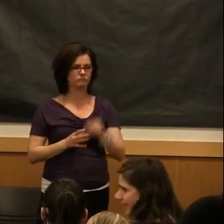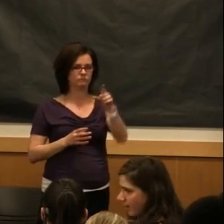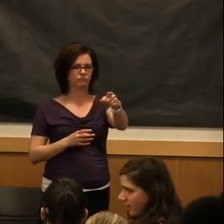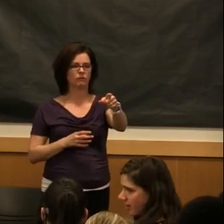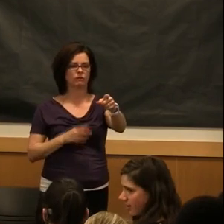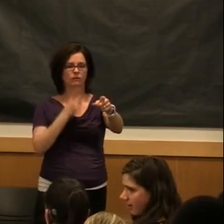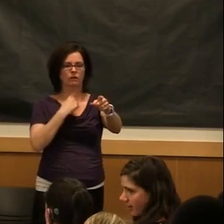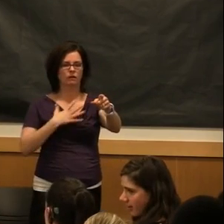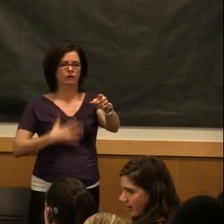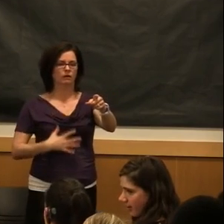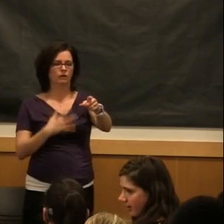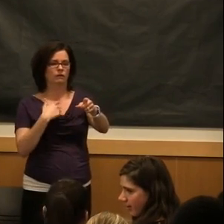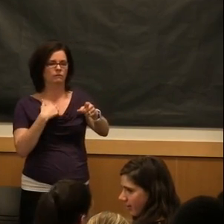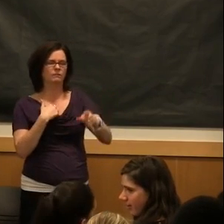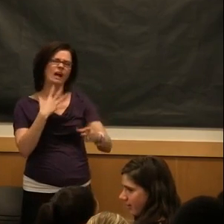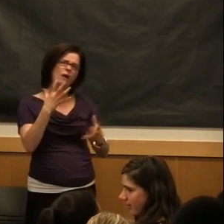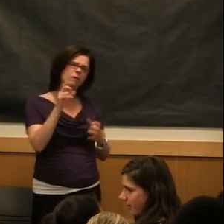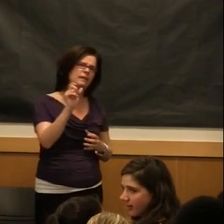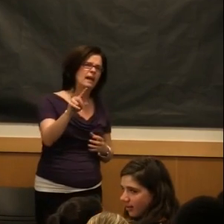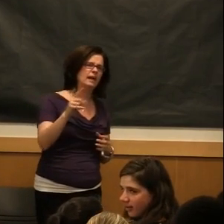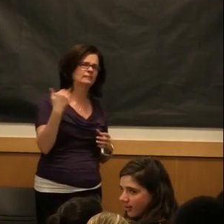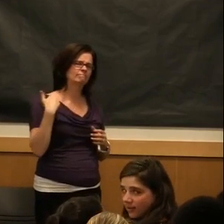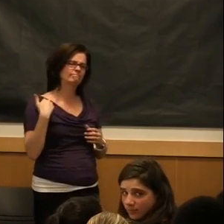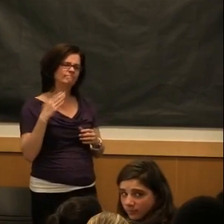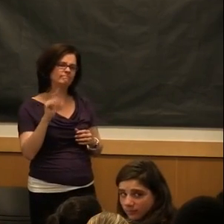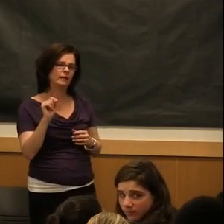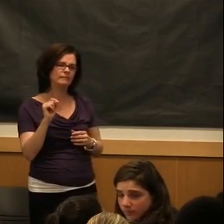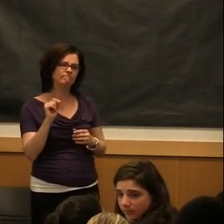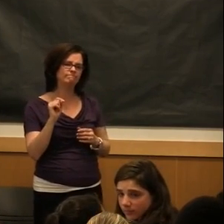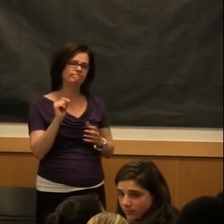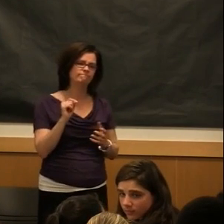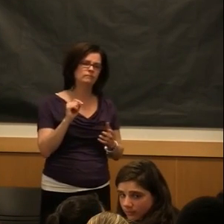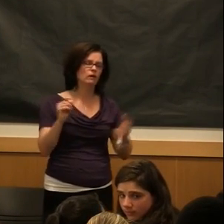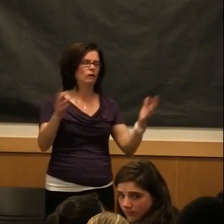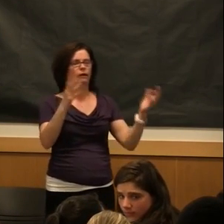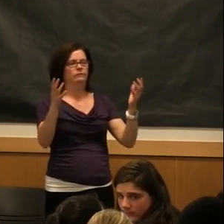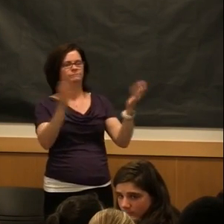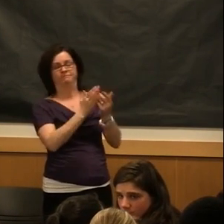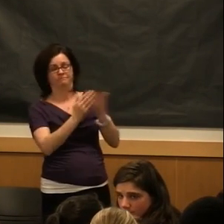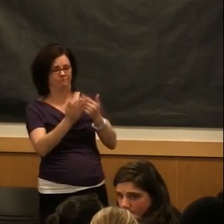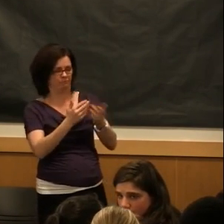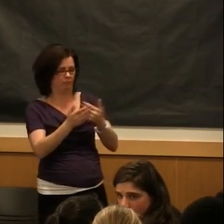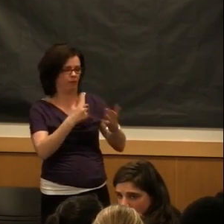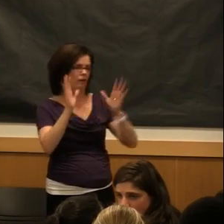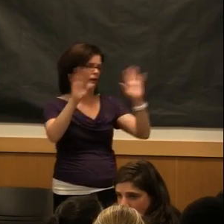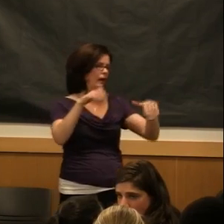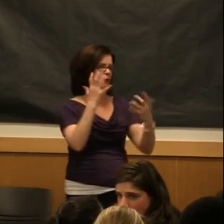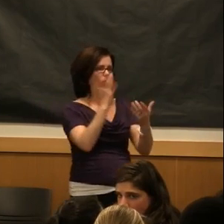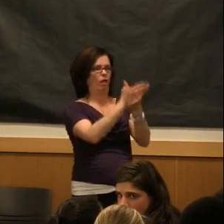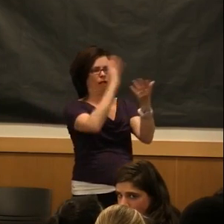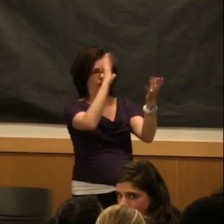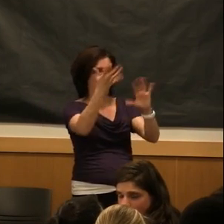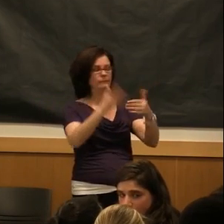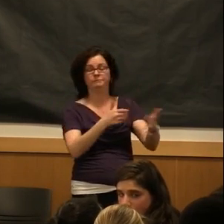So, I was wanting to ask this question earlier, but I was not. Well, you know. You're going to switch. But,